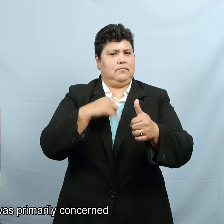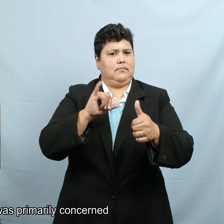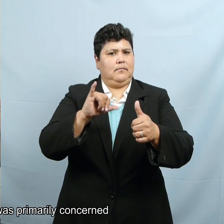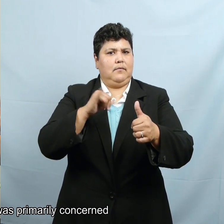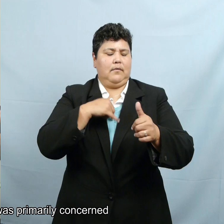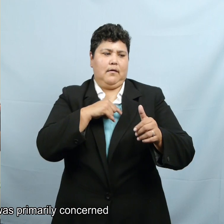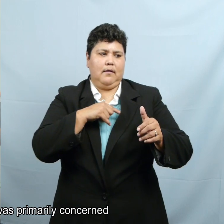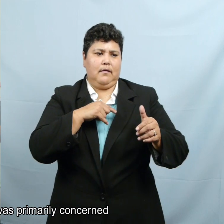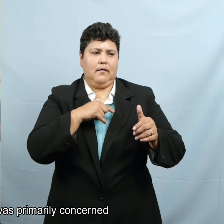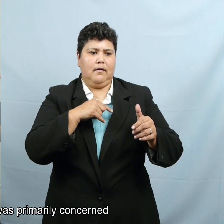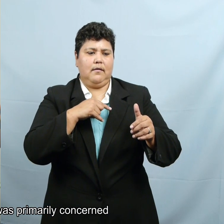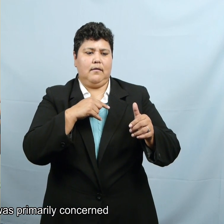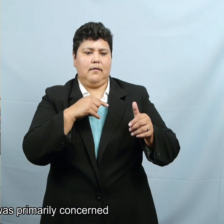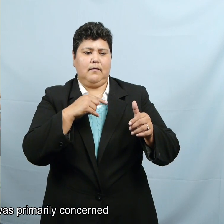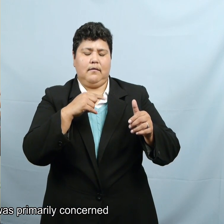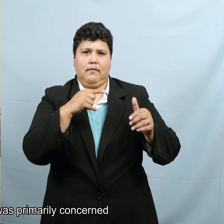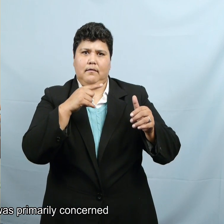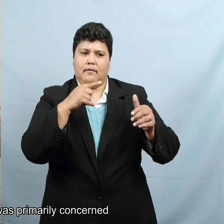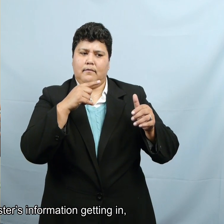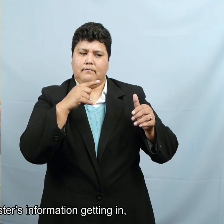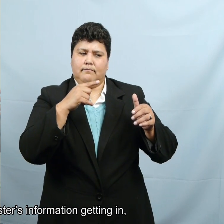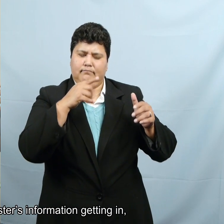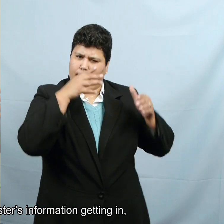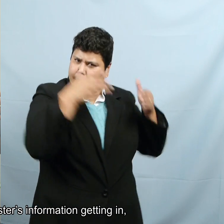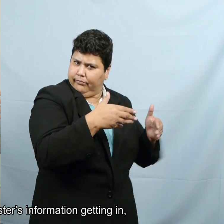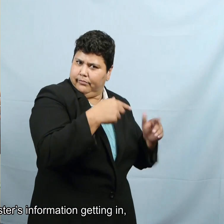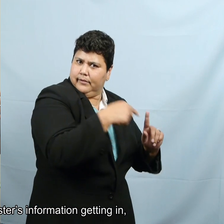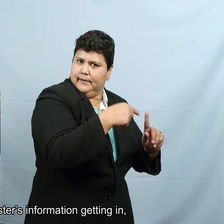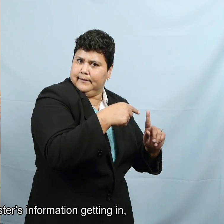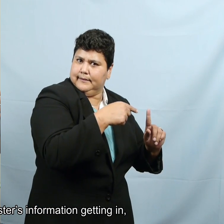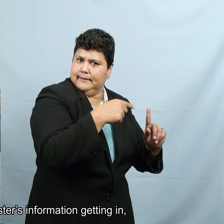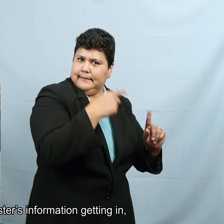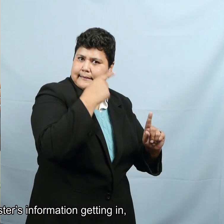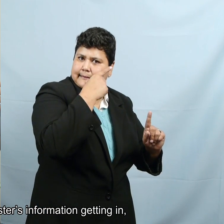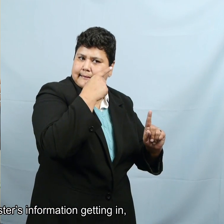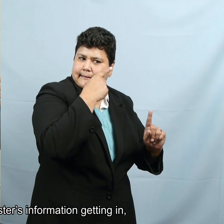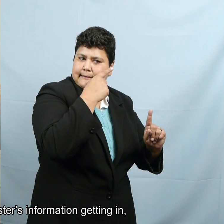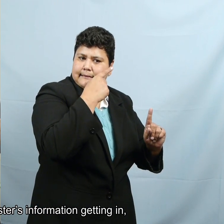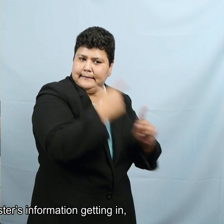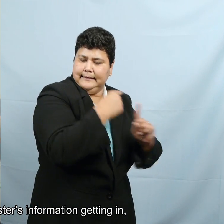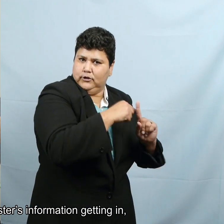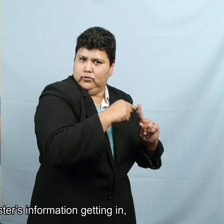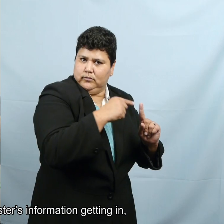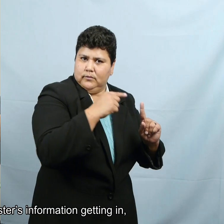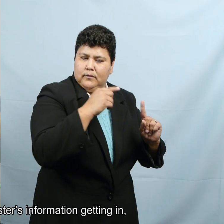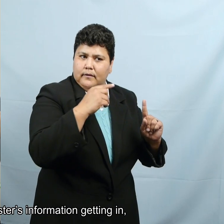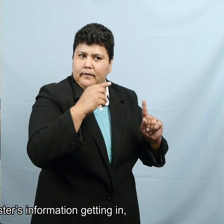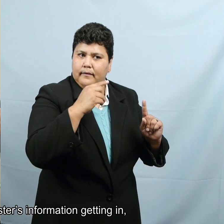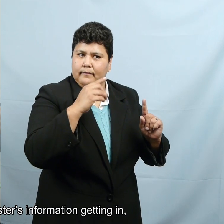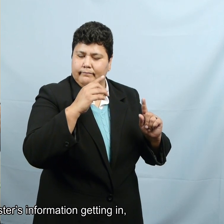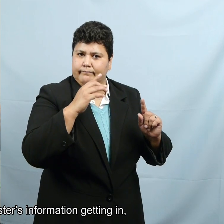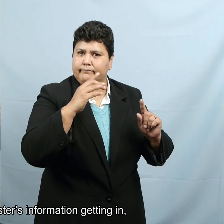I was primarily concerned with the sister